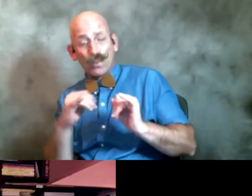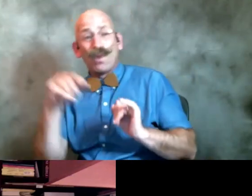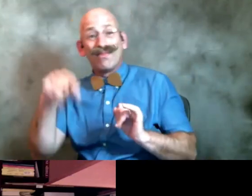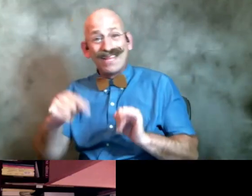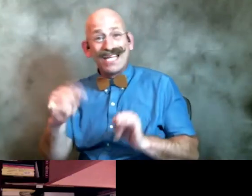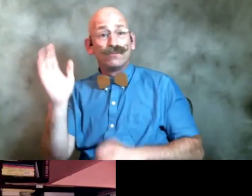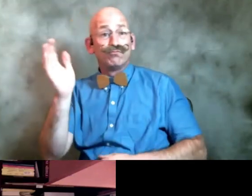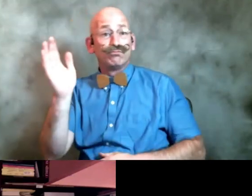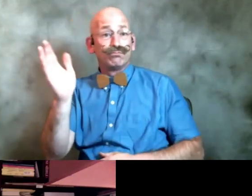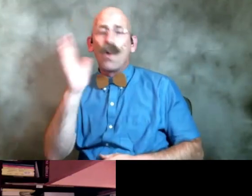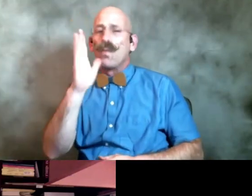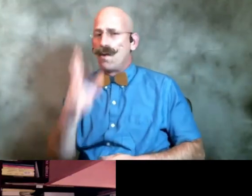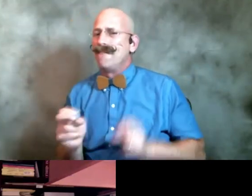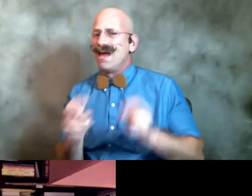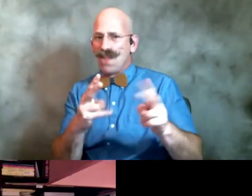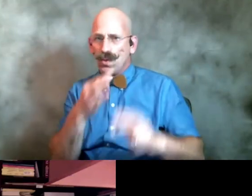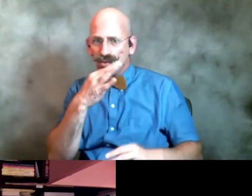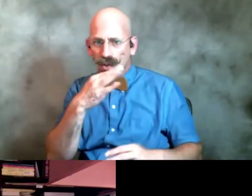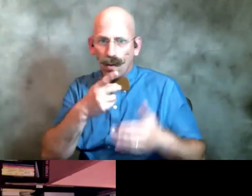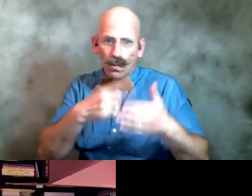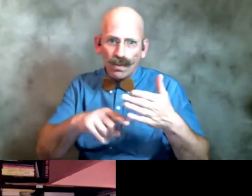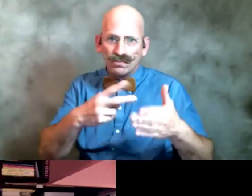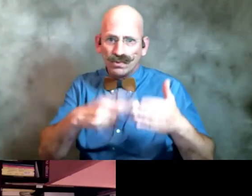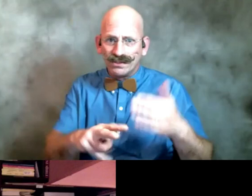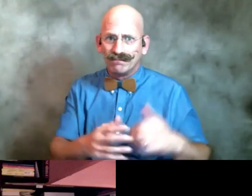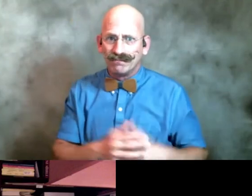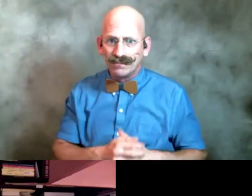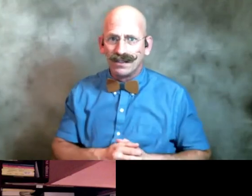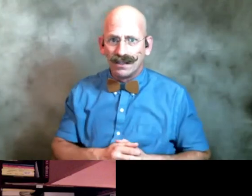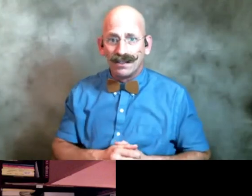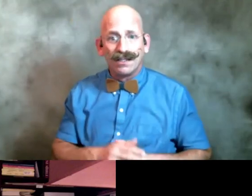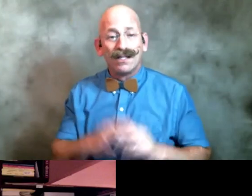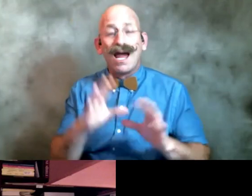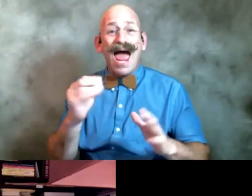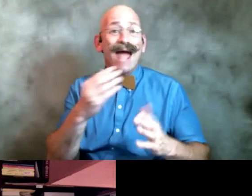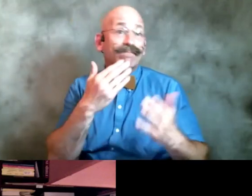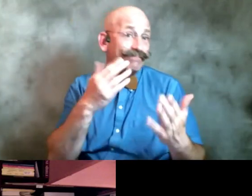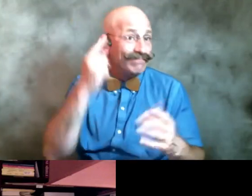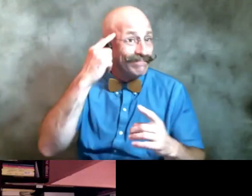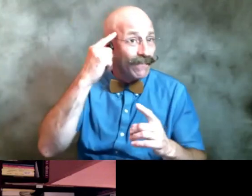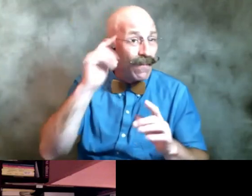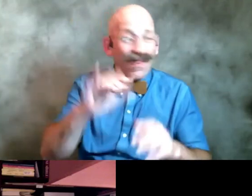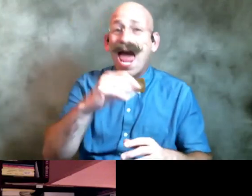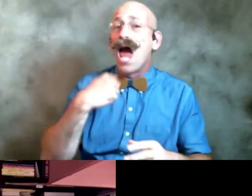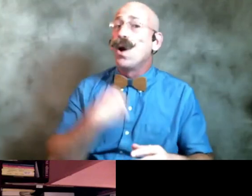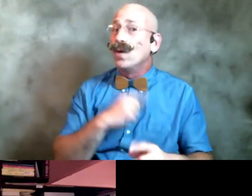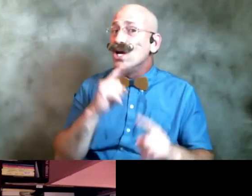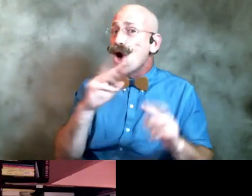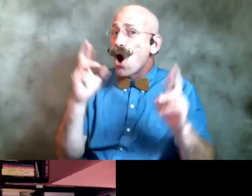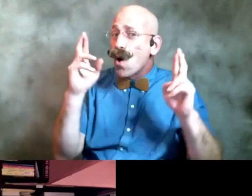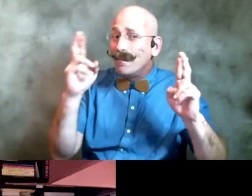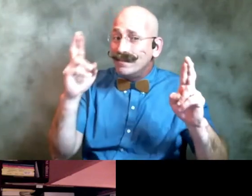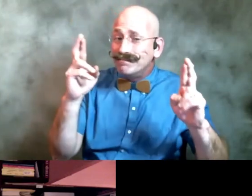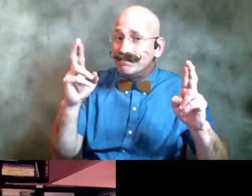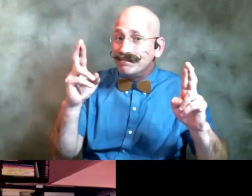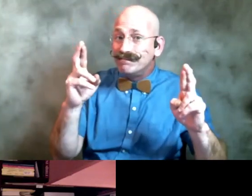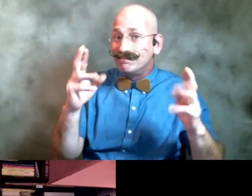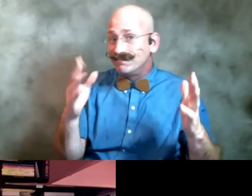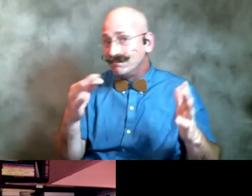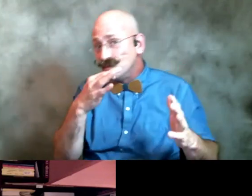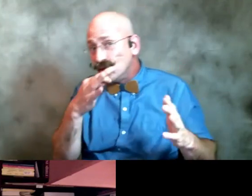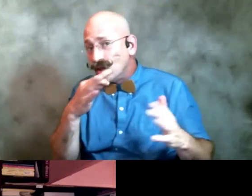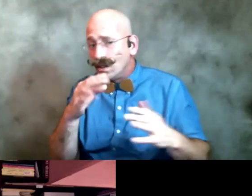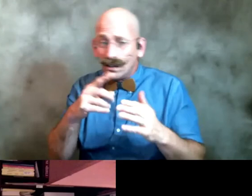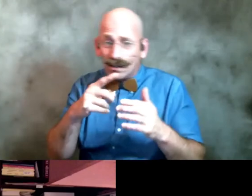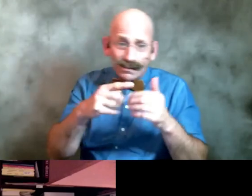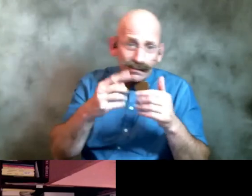also be up there in a week or two uh so please keep us in mind there and we are hoping within the next month or